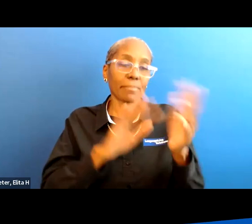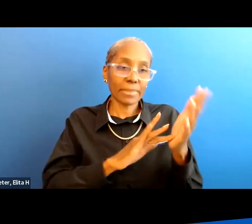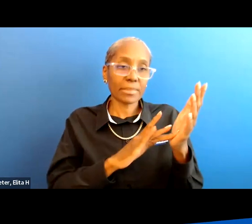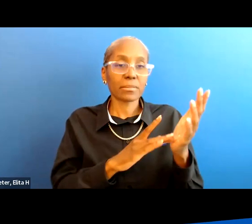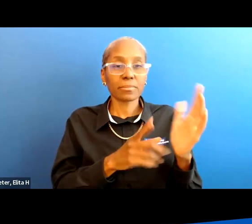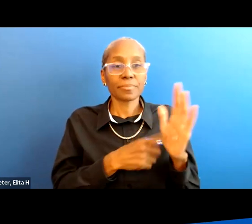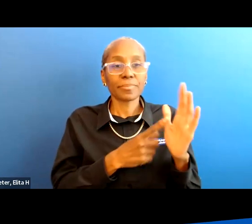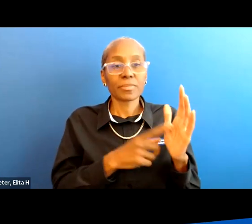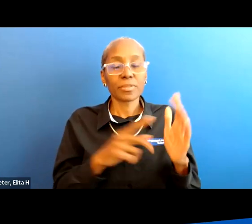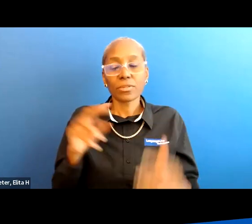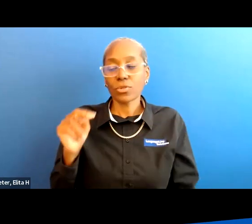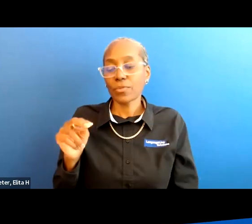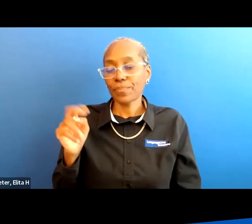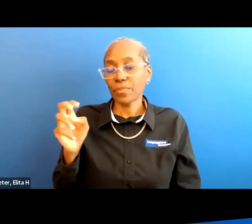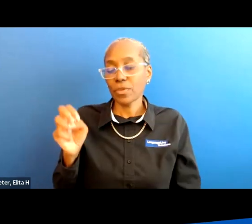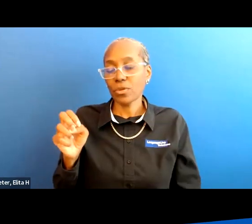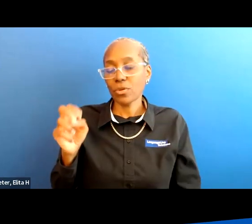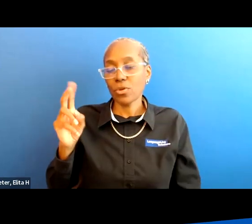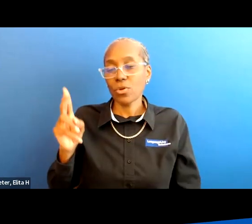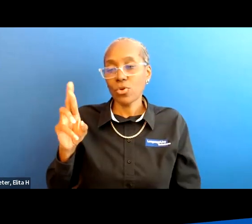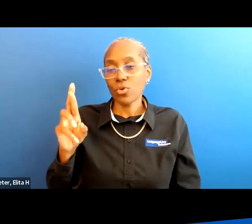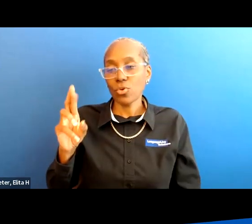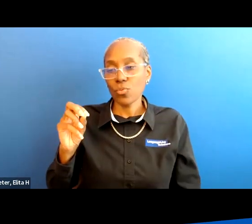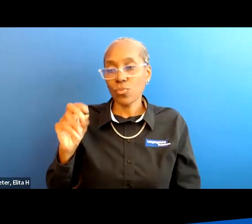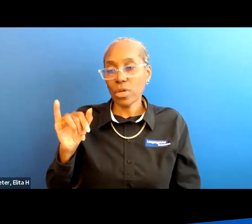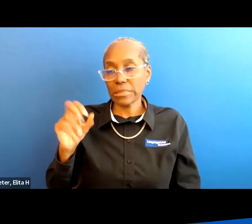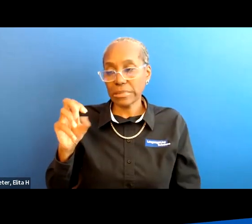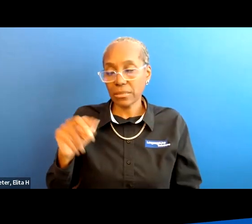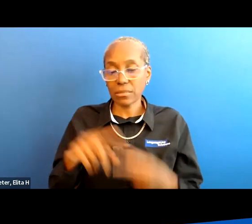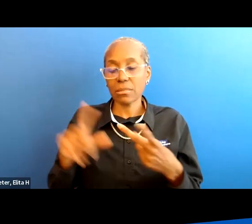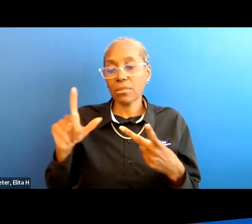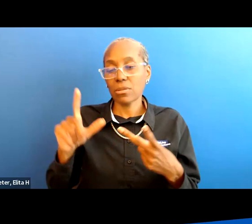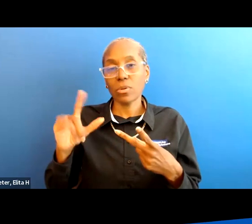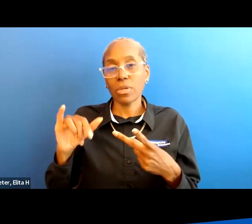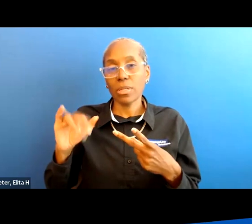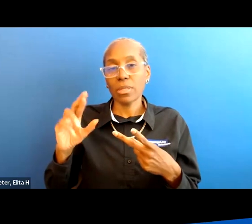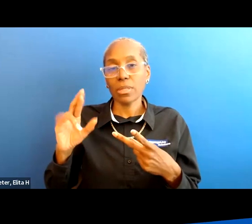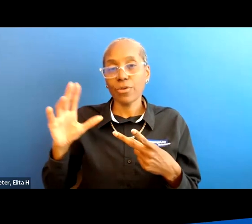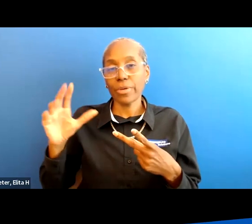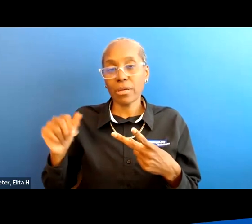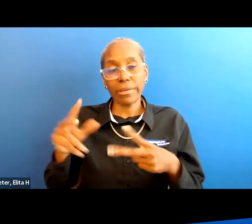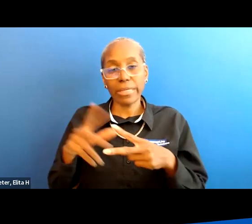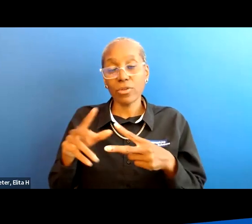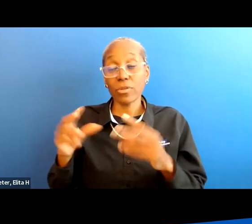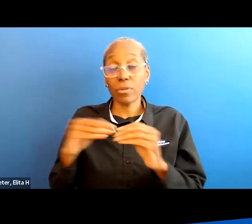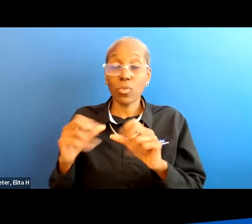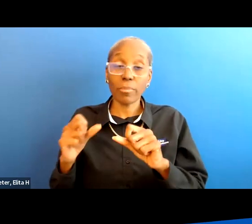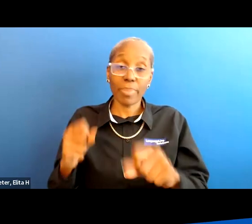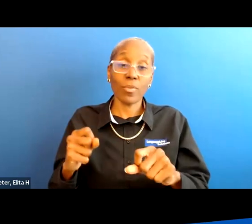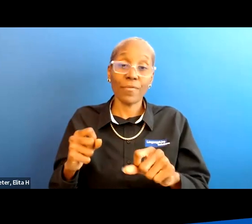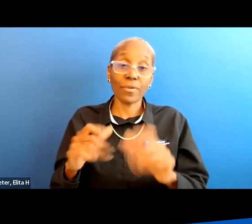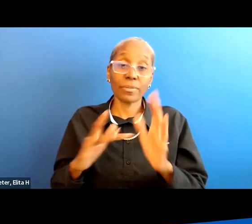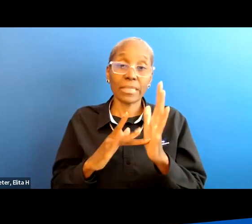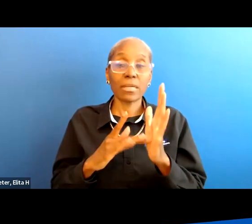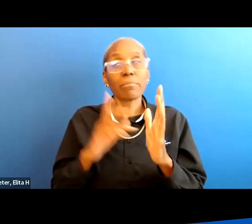the neurontin or um lyrica medication because it's it's more powerful um but you have to